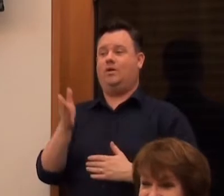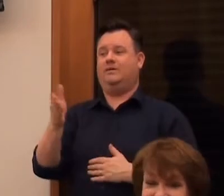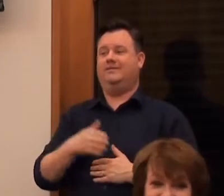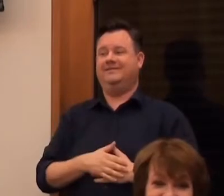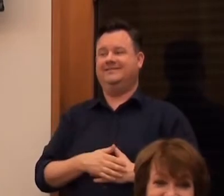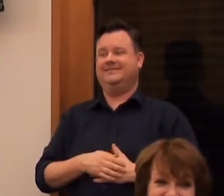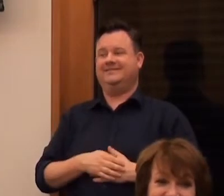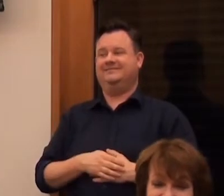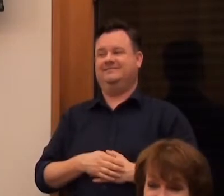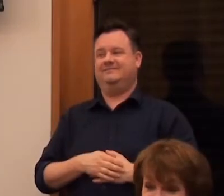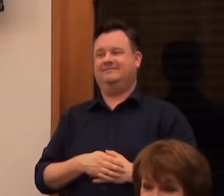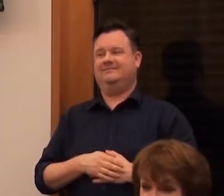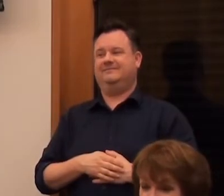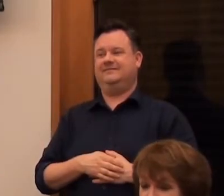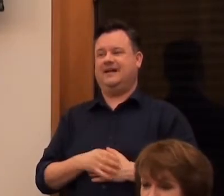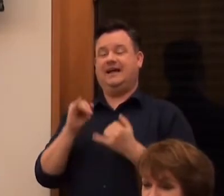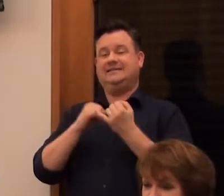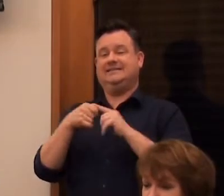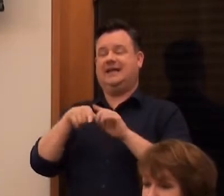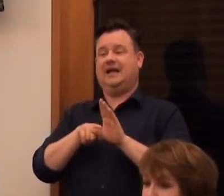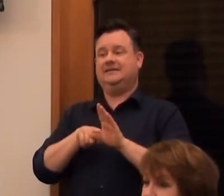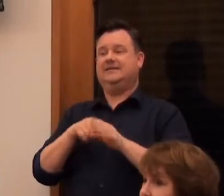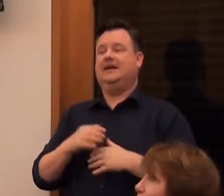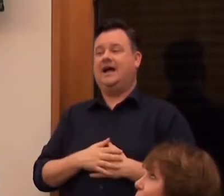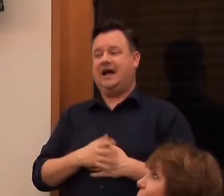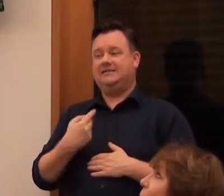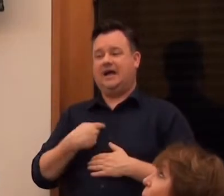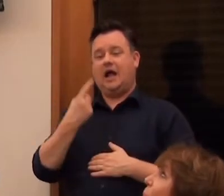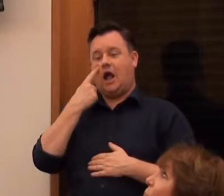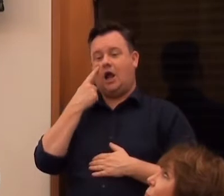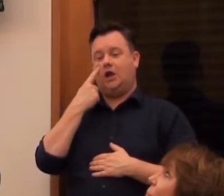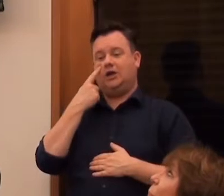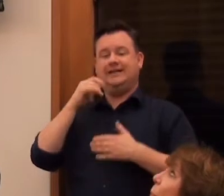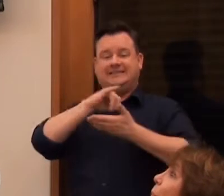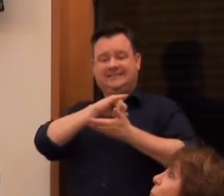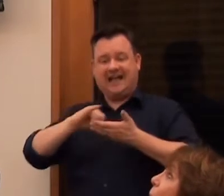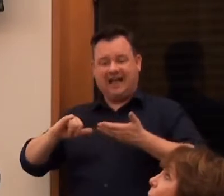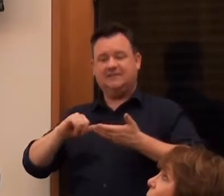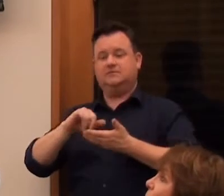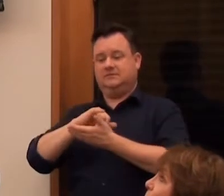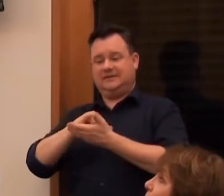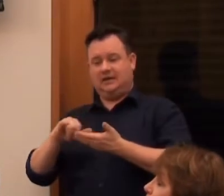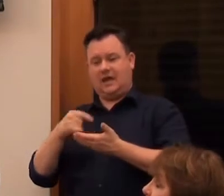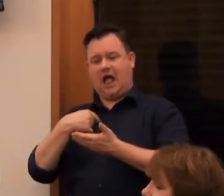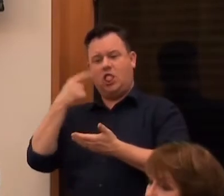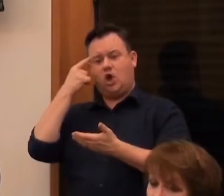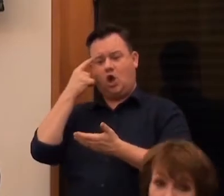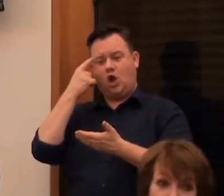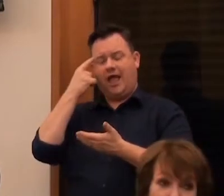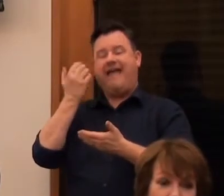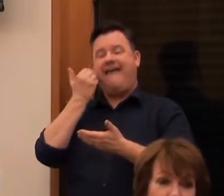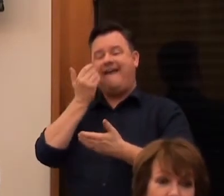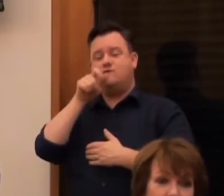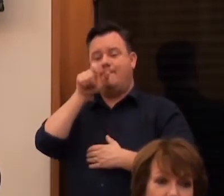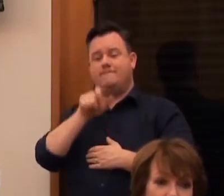And... Sky. And I looked at scans. And I thought actually... Oh my god. Every person